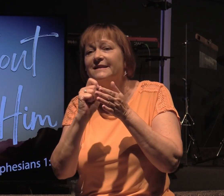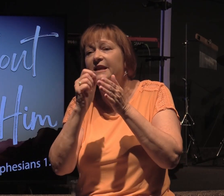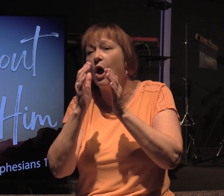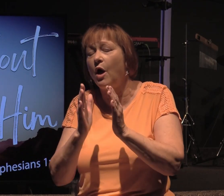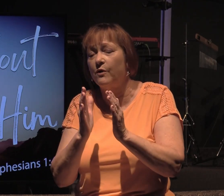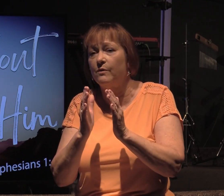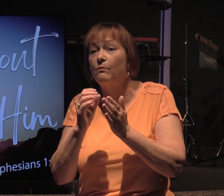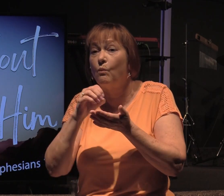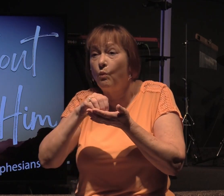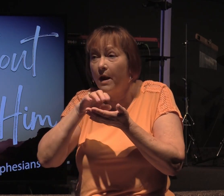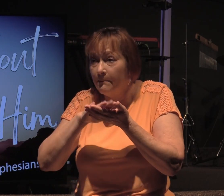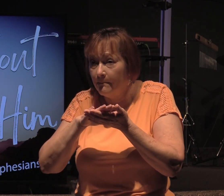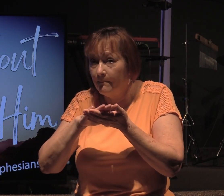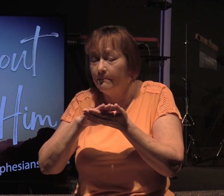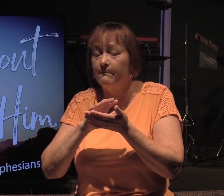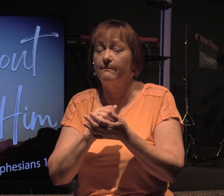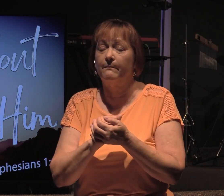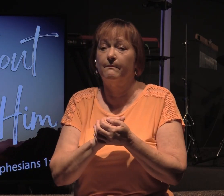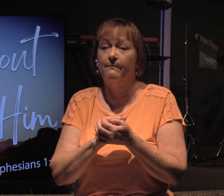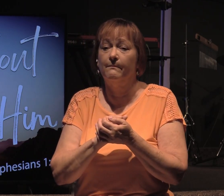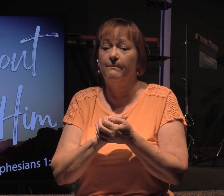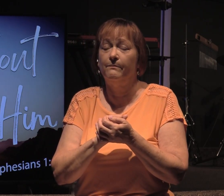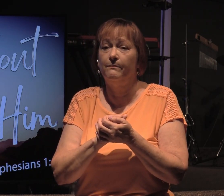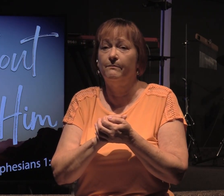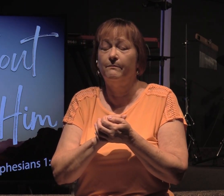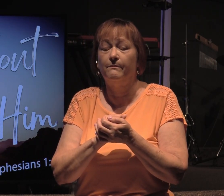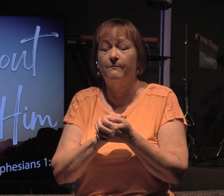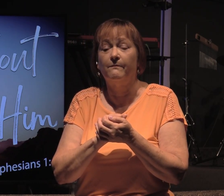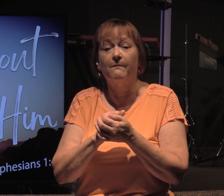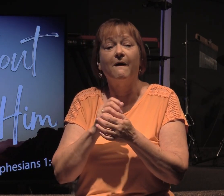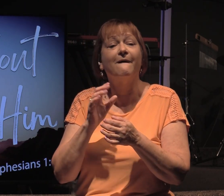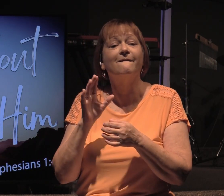Try it down. Pick it up.